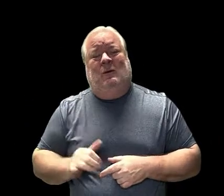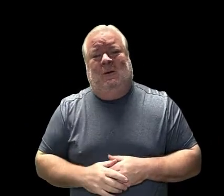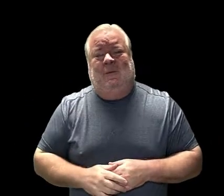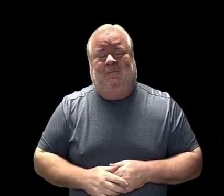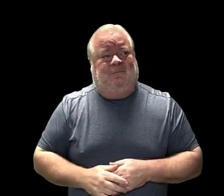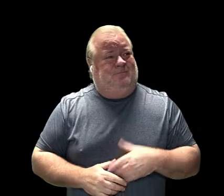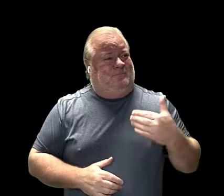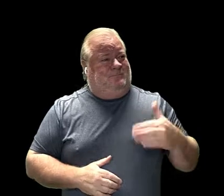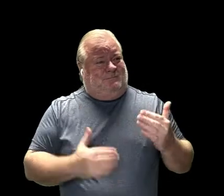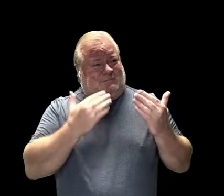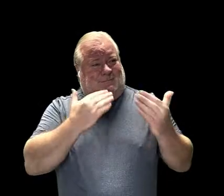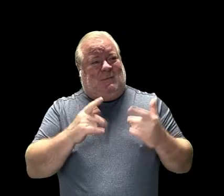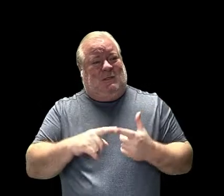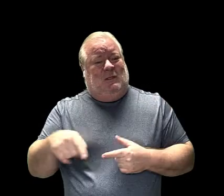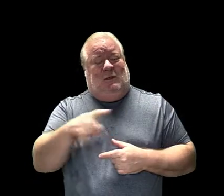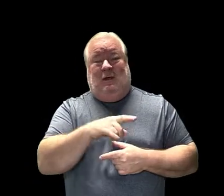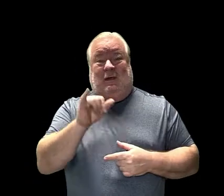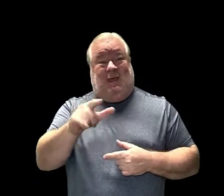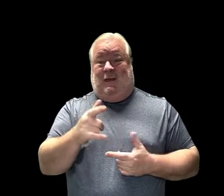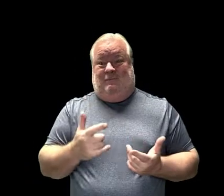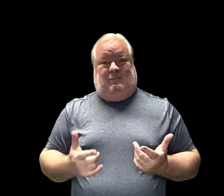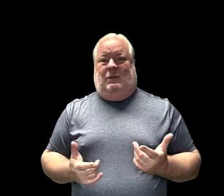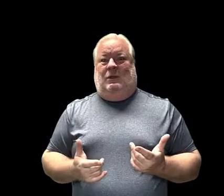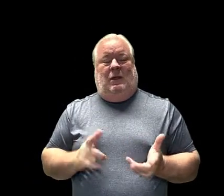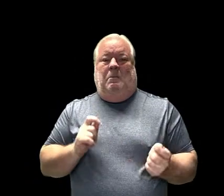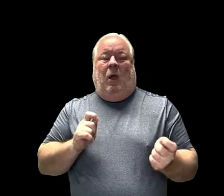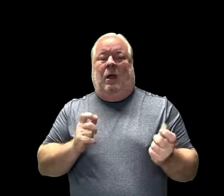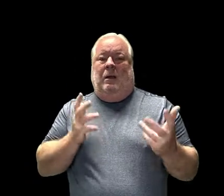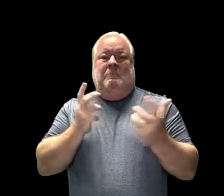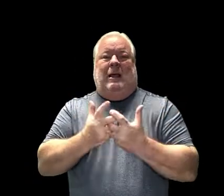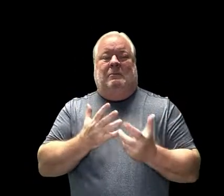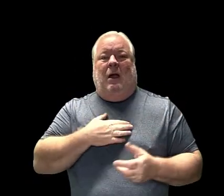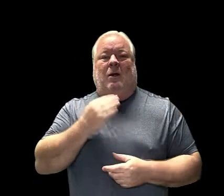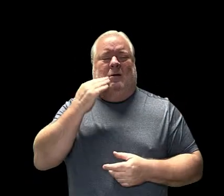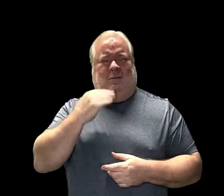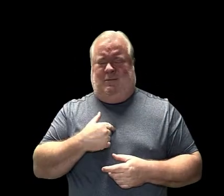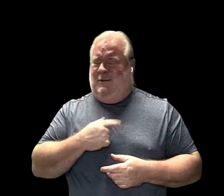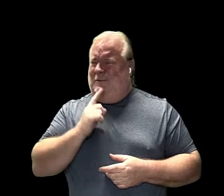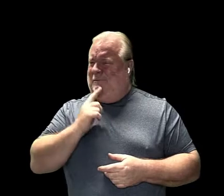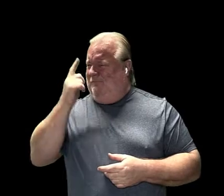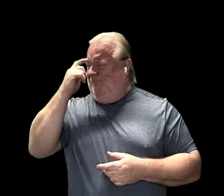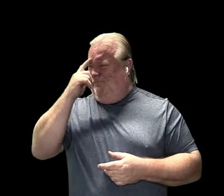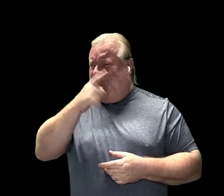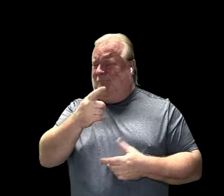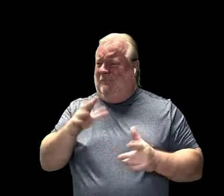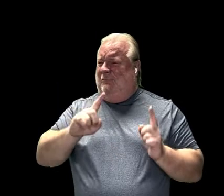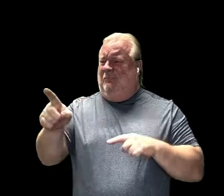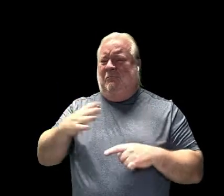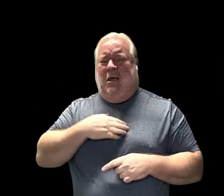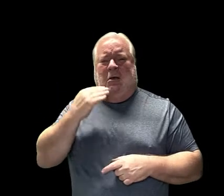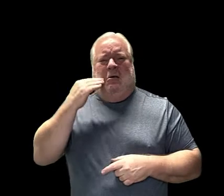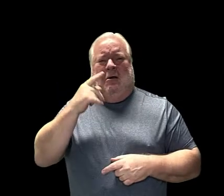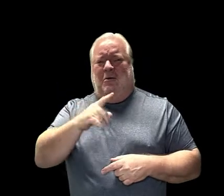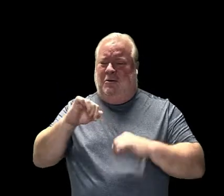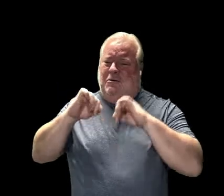you so much. This is going to go right perfectly at my home. I feel like you've been to my home